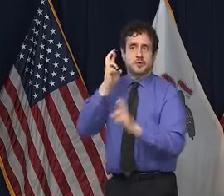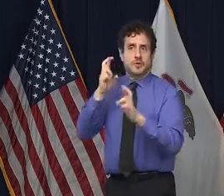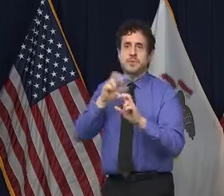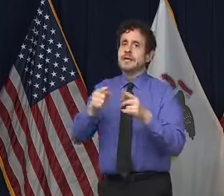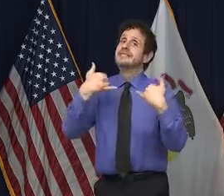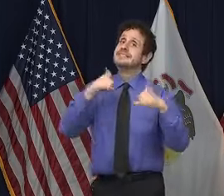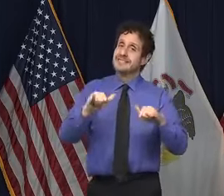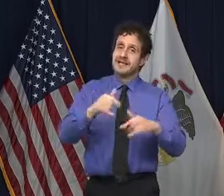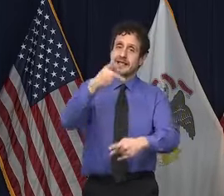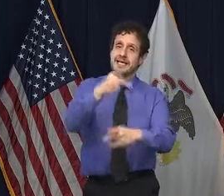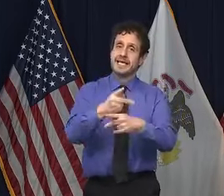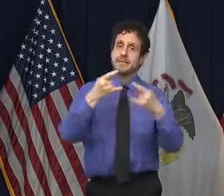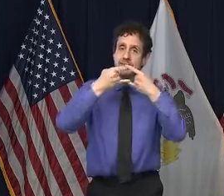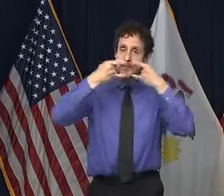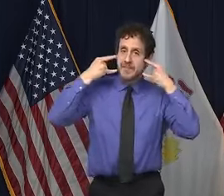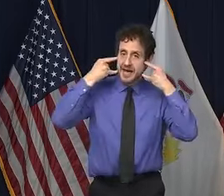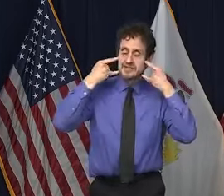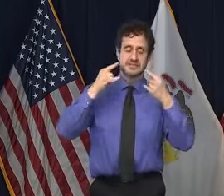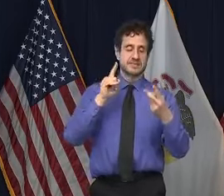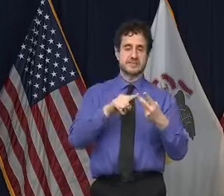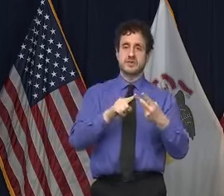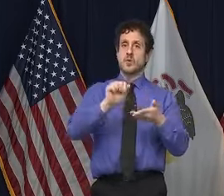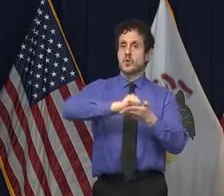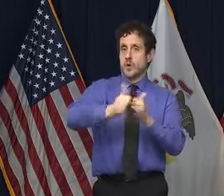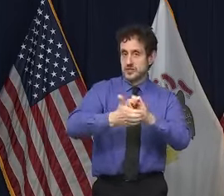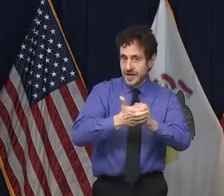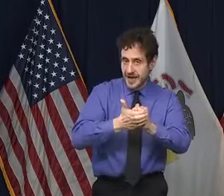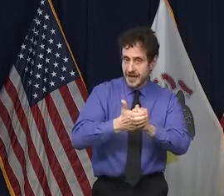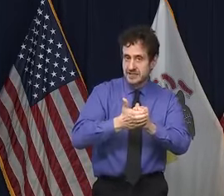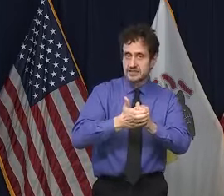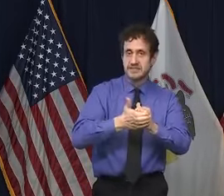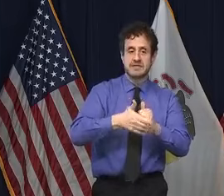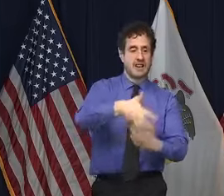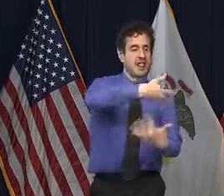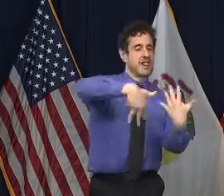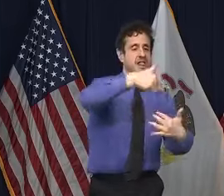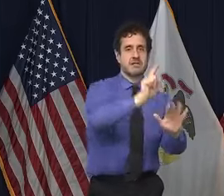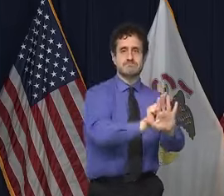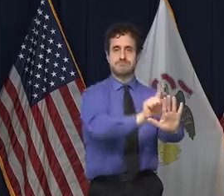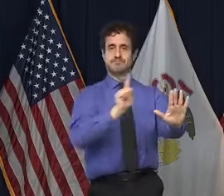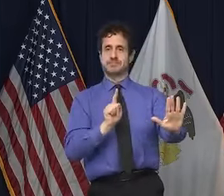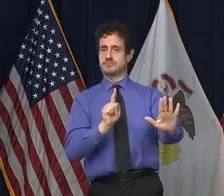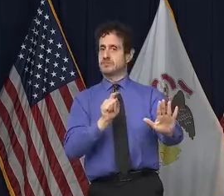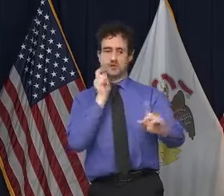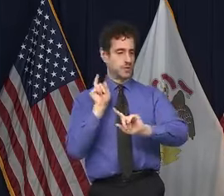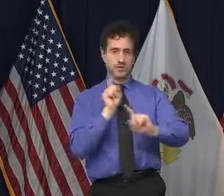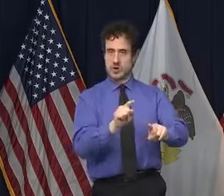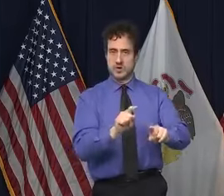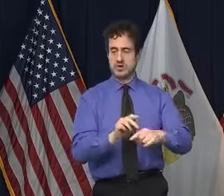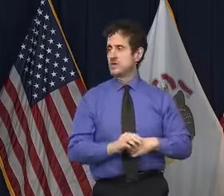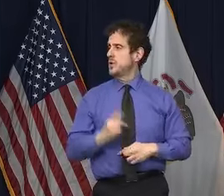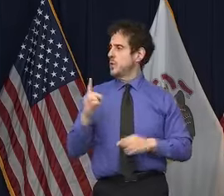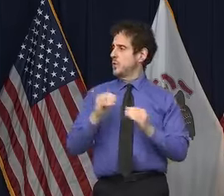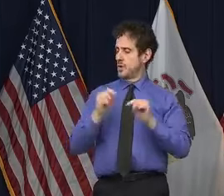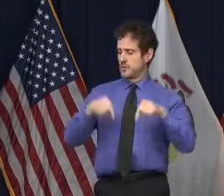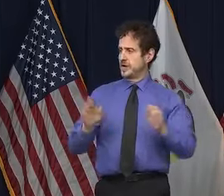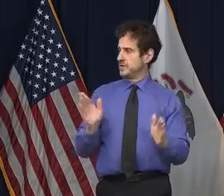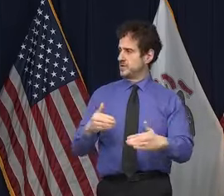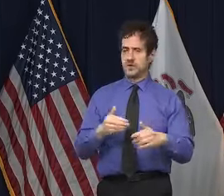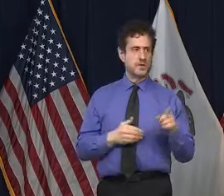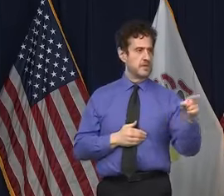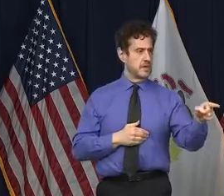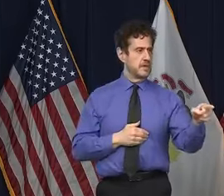and wash our hands and avoid those gatherings because we still have a little bit to go. We'll do one more in the room and then we've to get online.